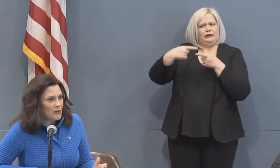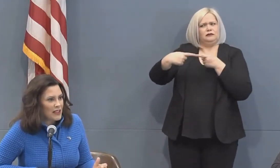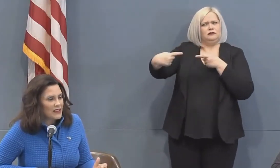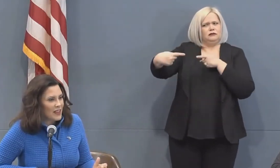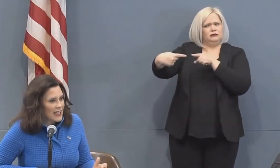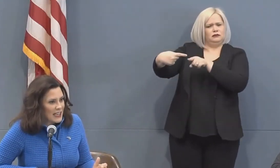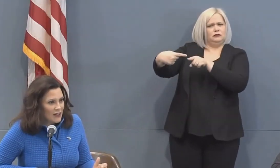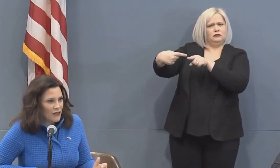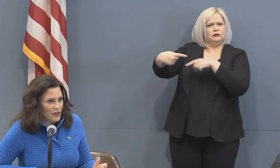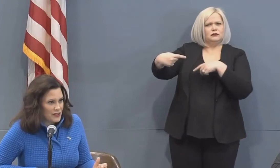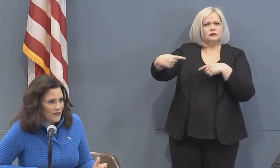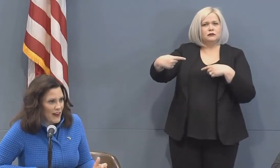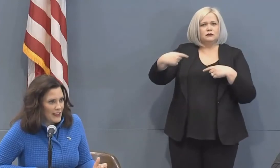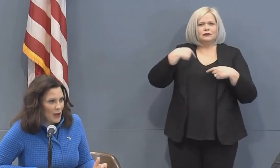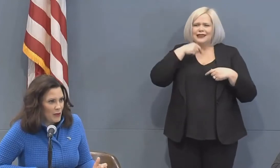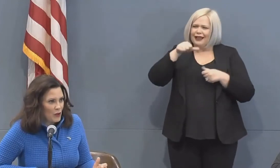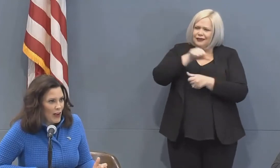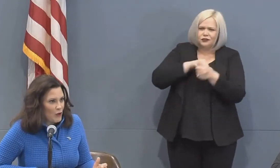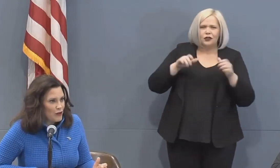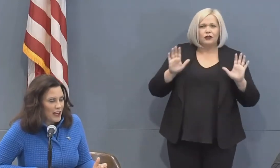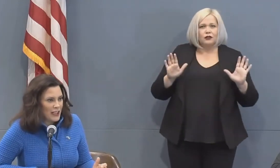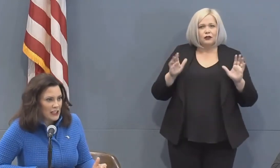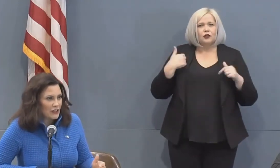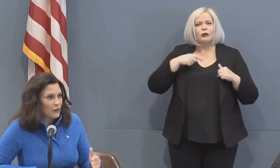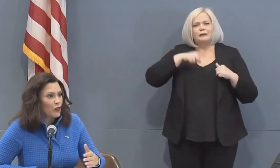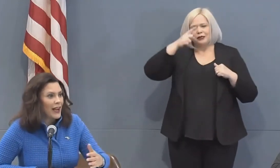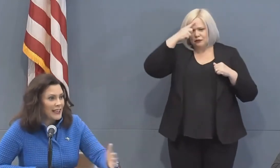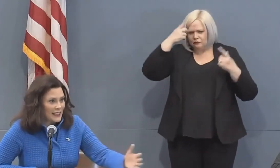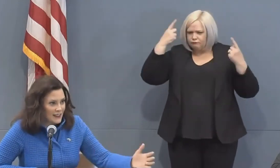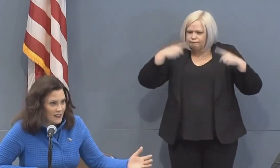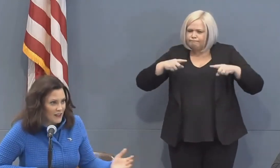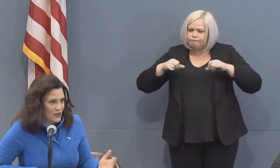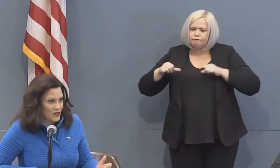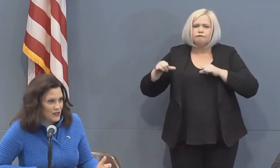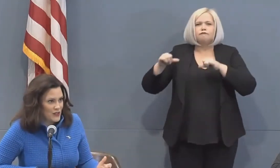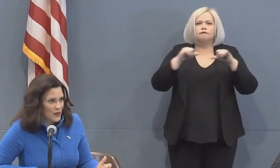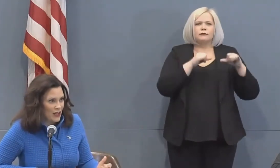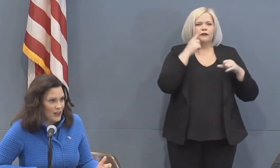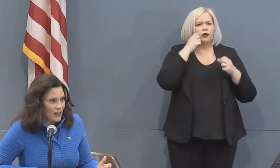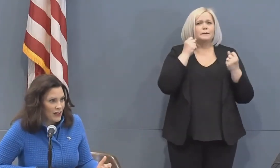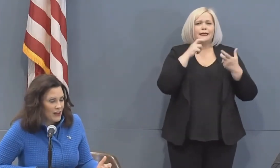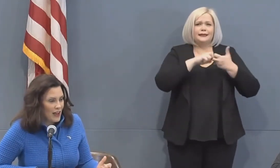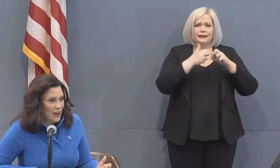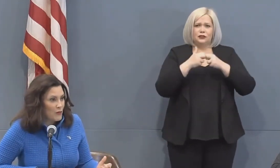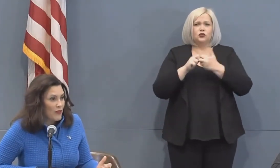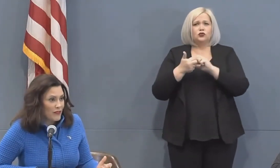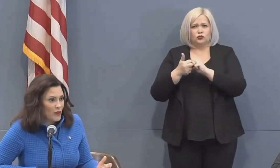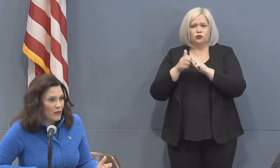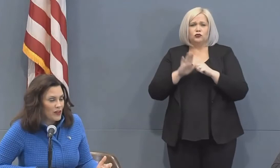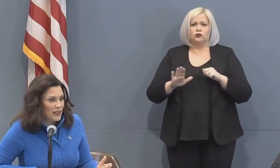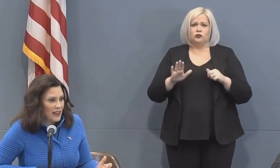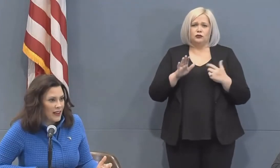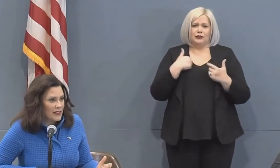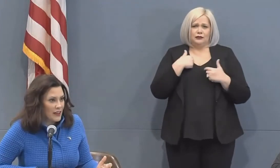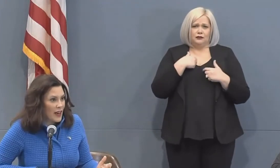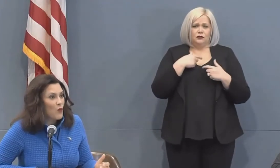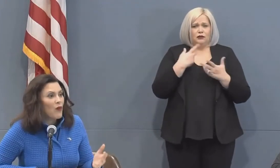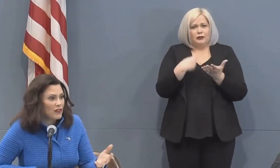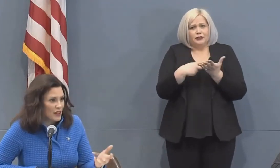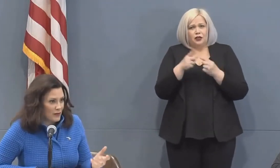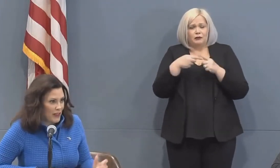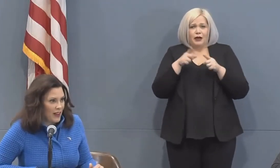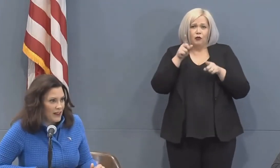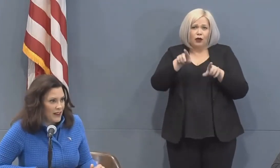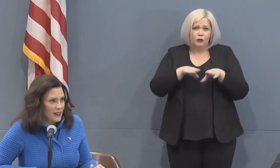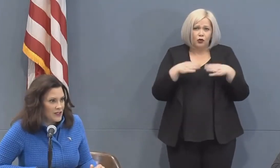you know going to be a need for us to find common ground on a variety of issues as we are moving forward and and